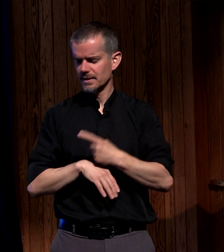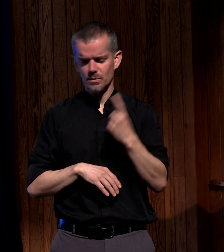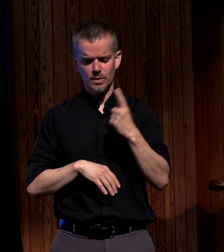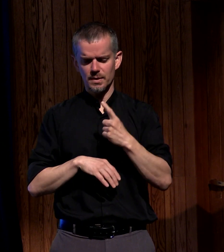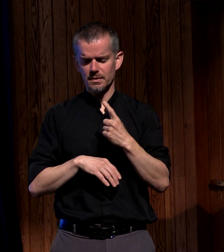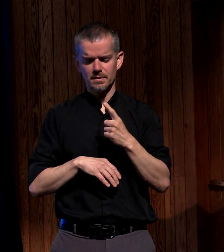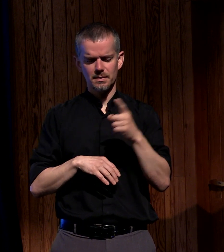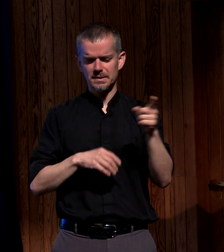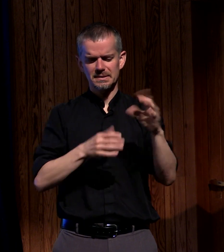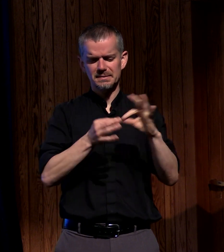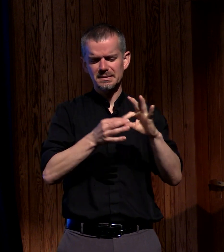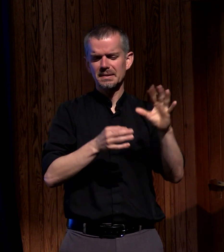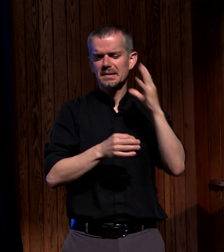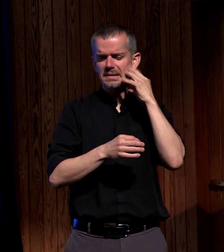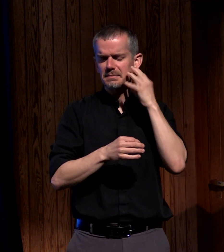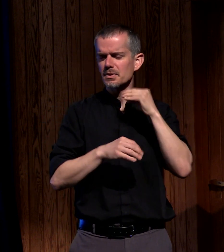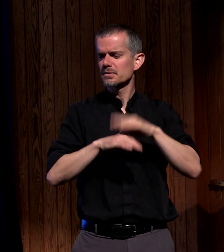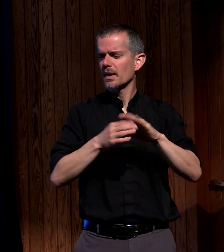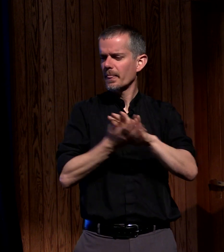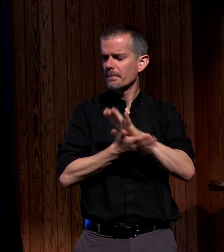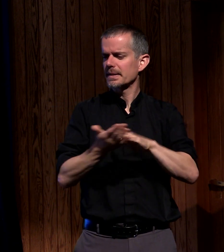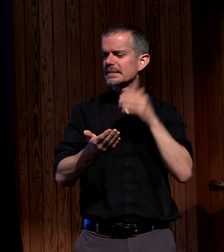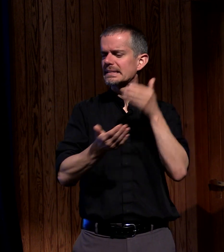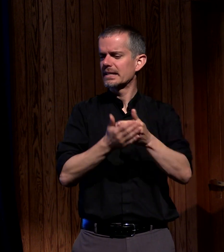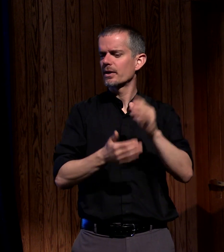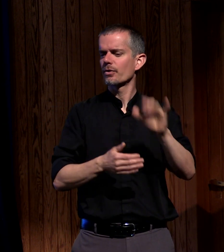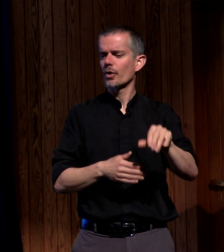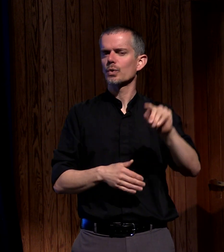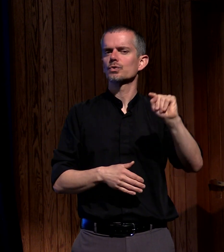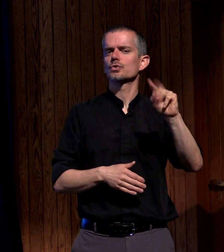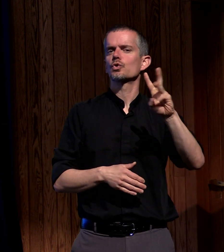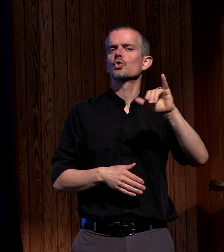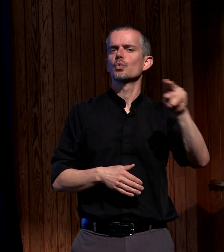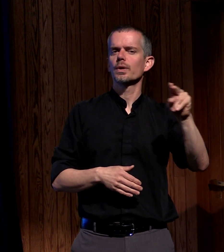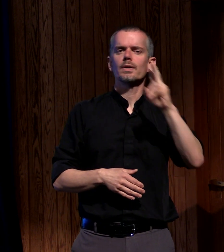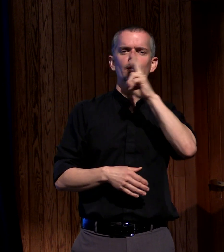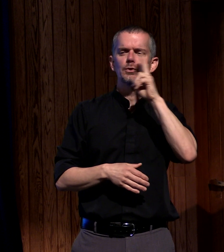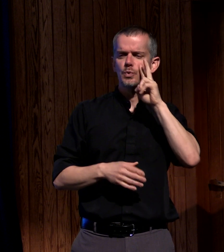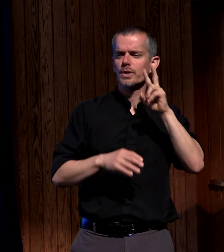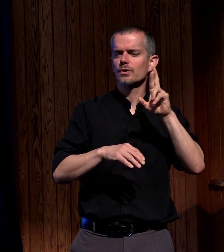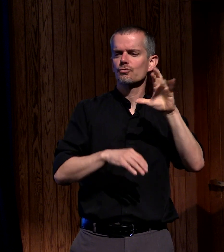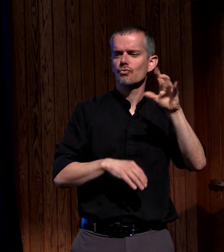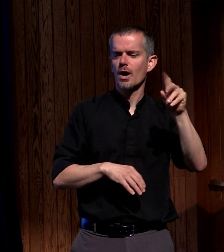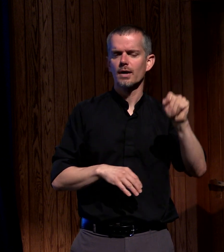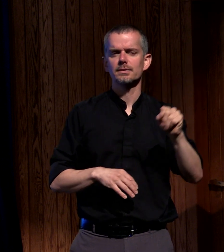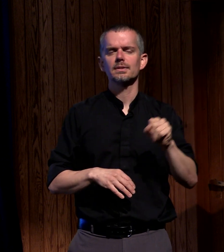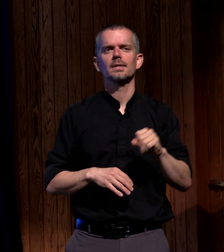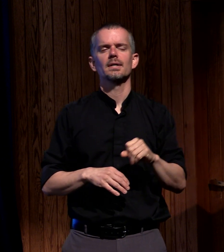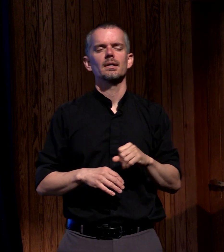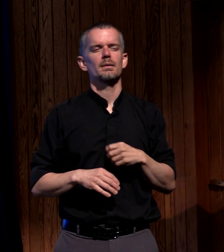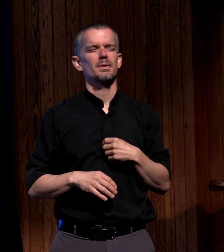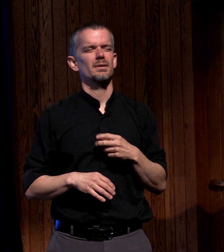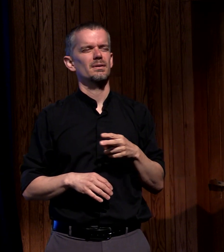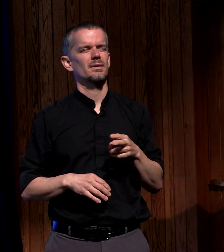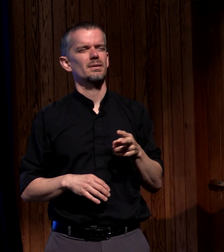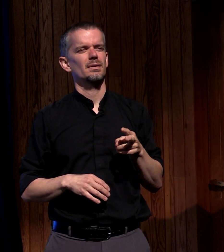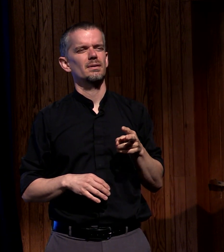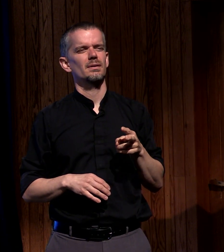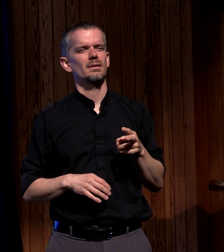that they had when they were at the beach near the twin rocks and as soon as they said that I was like eureka that's why